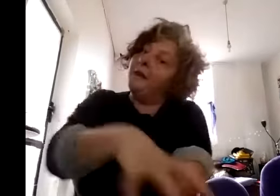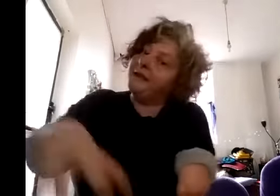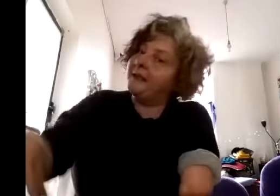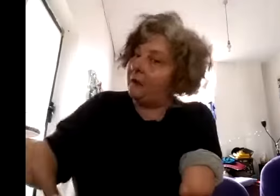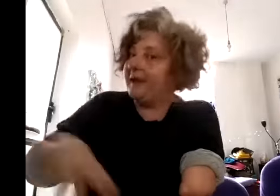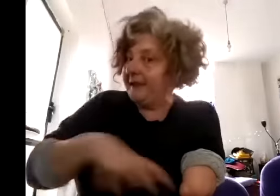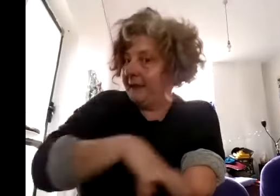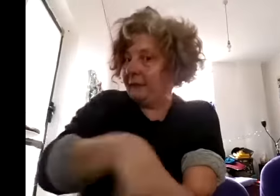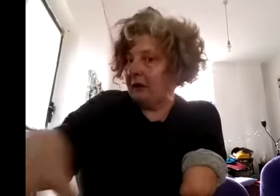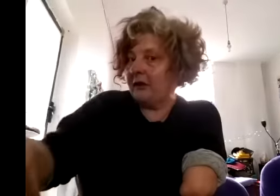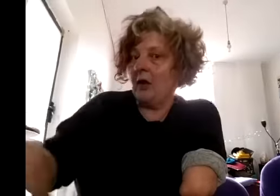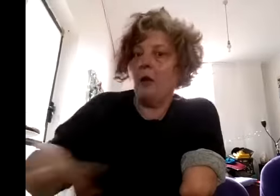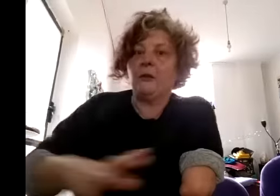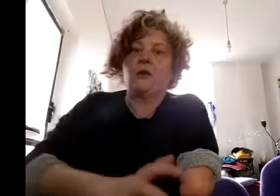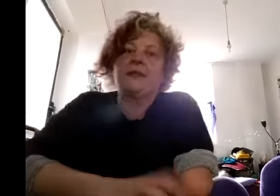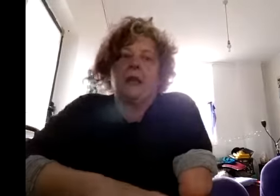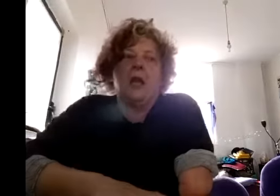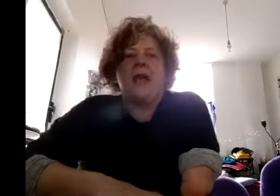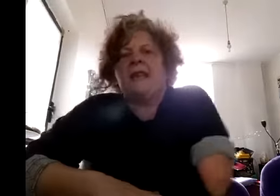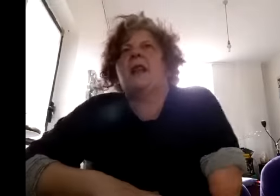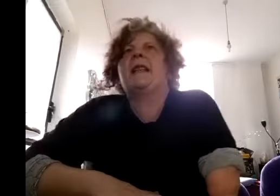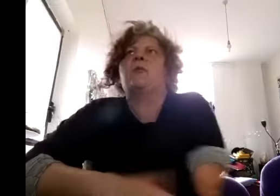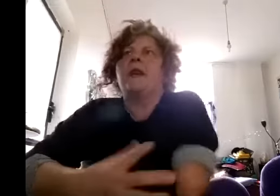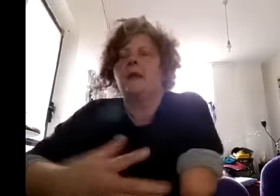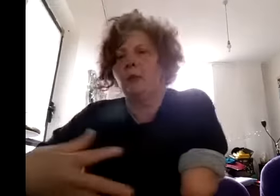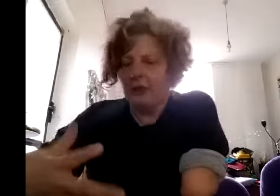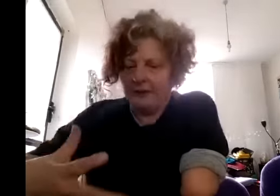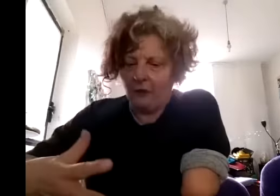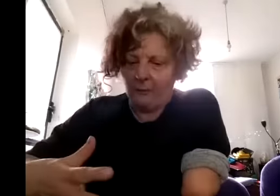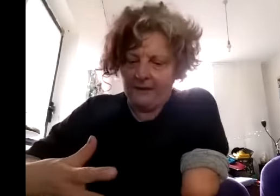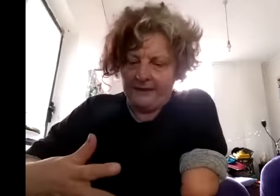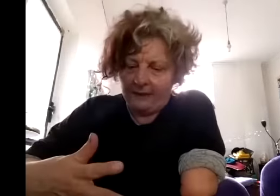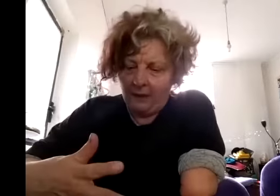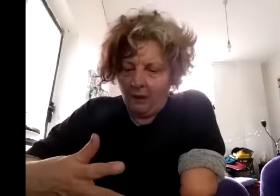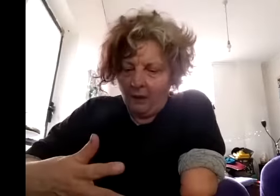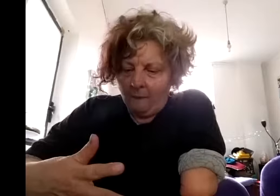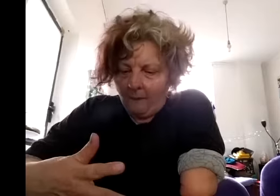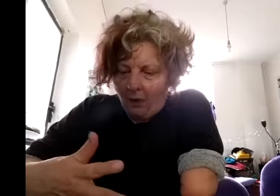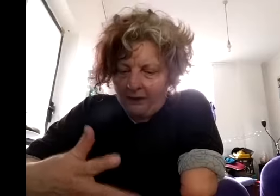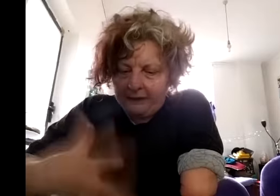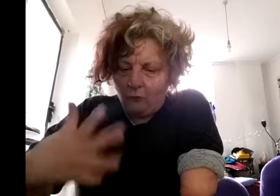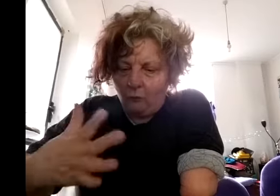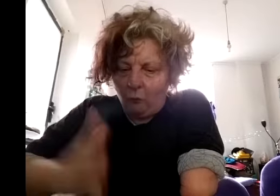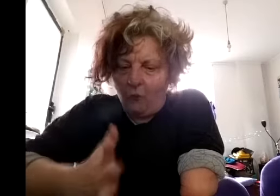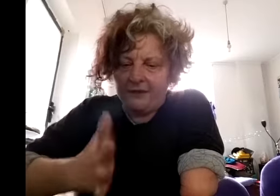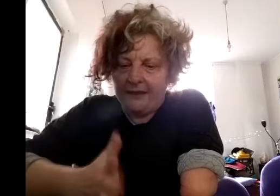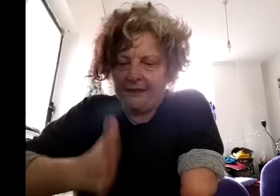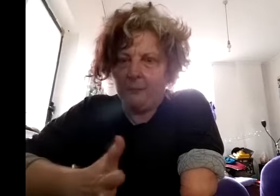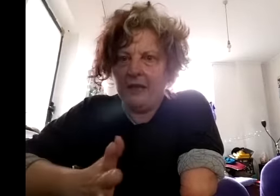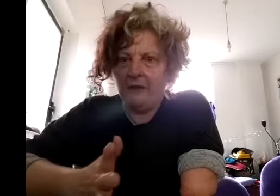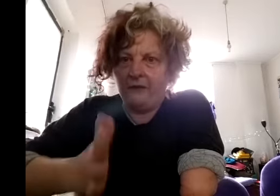it's it's different because like um and i guess one of the beauties about quippings is i didn't want there to be the